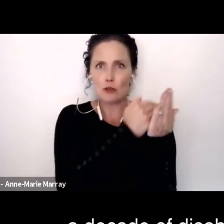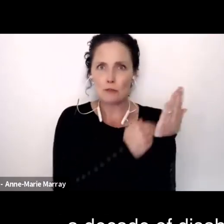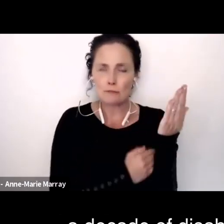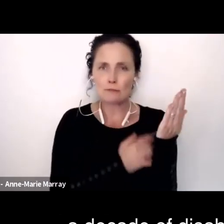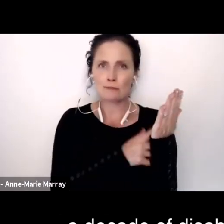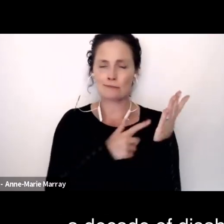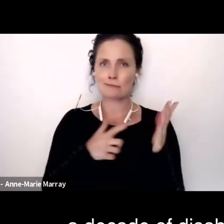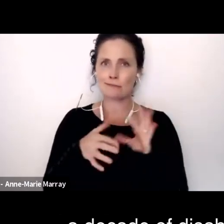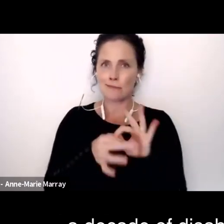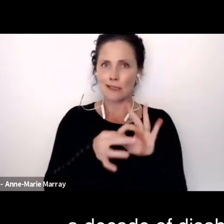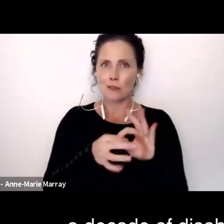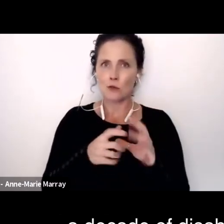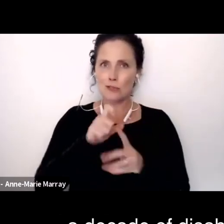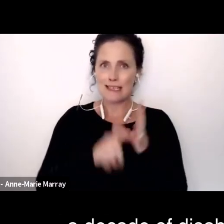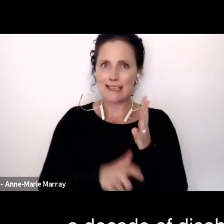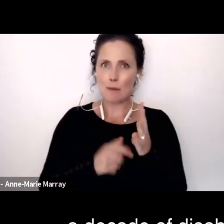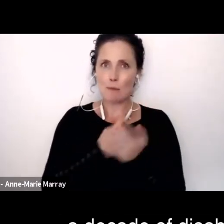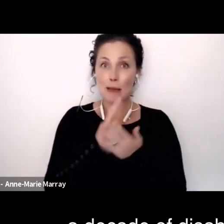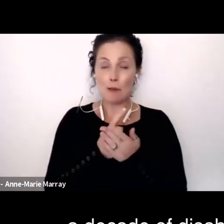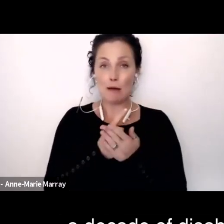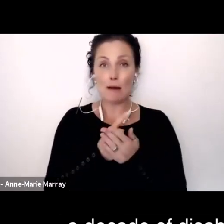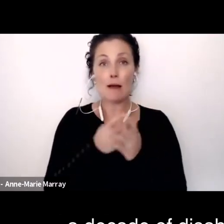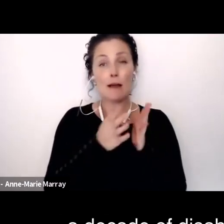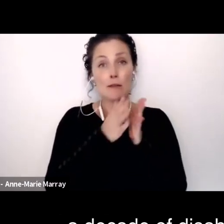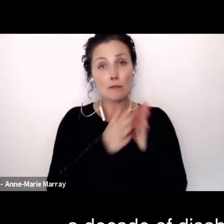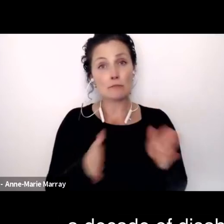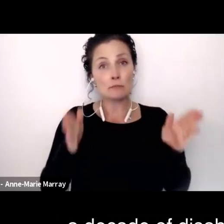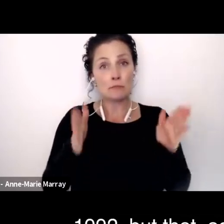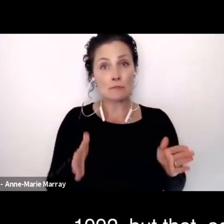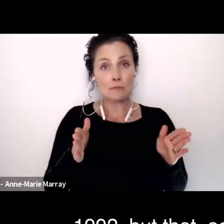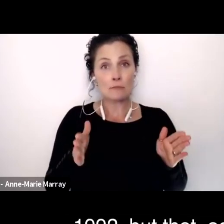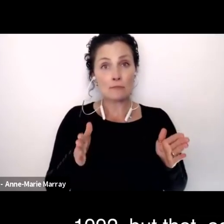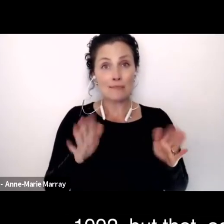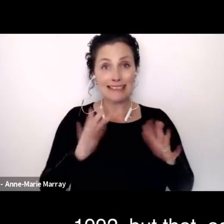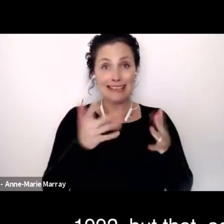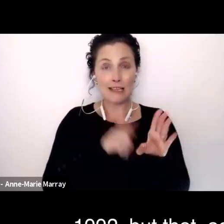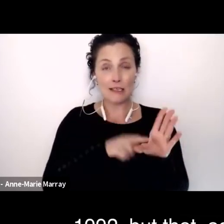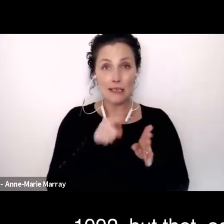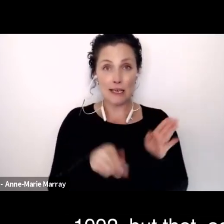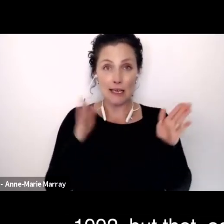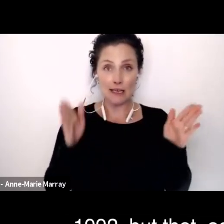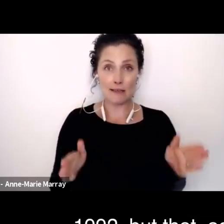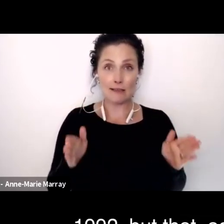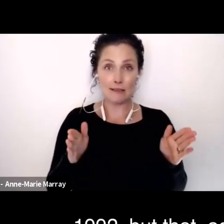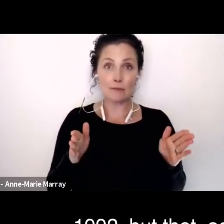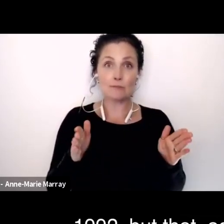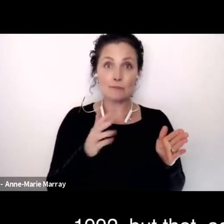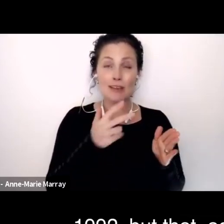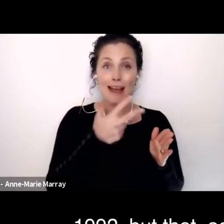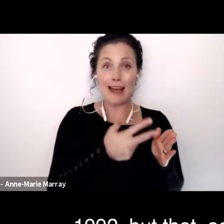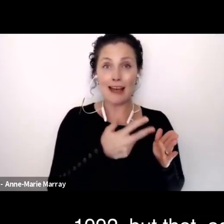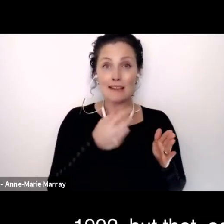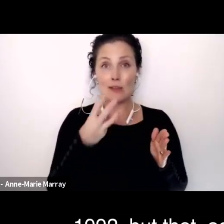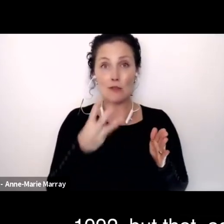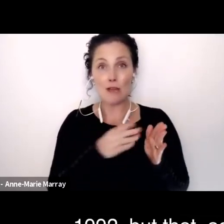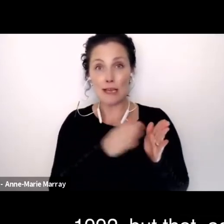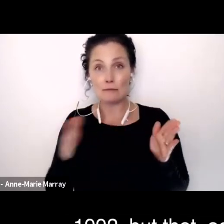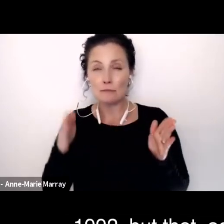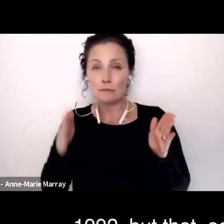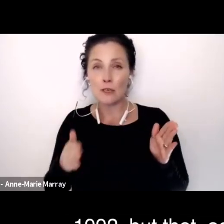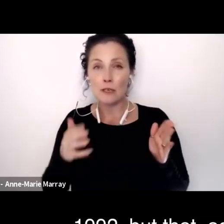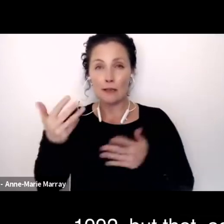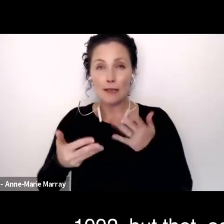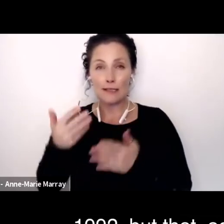a decade of disabled persons, and that was from 1983 to 1992. But that again, as with the